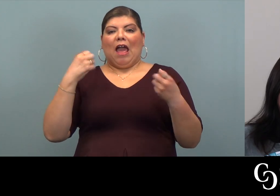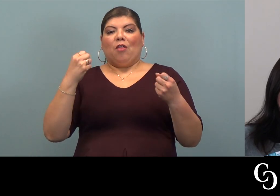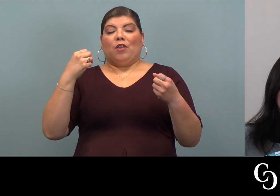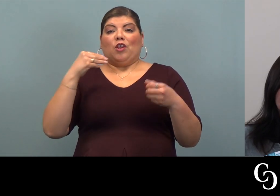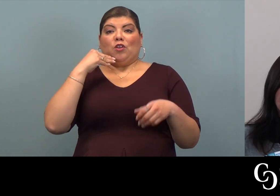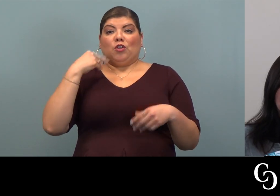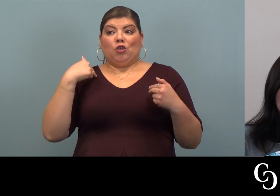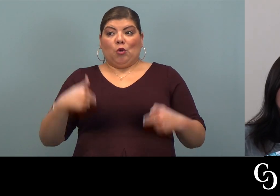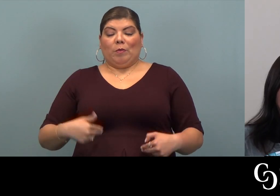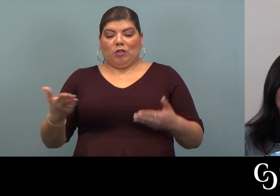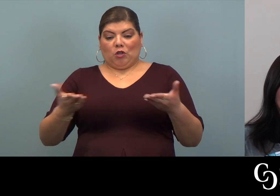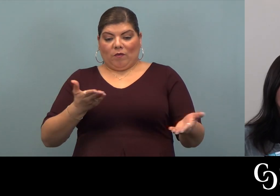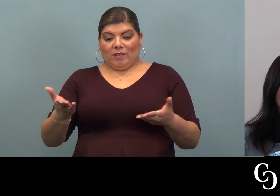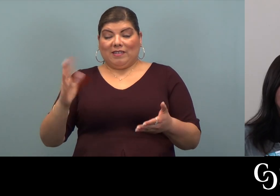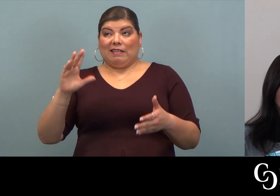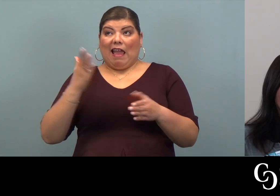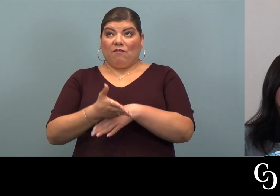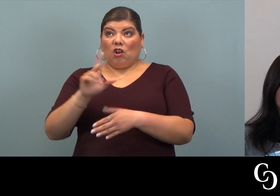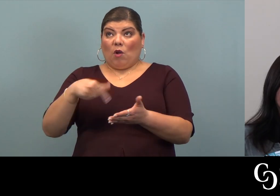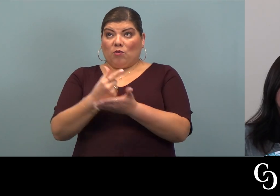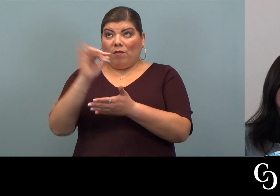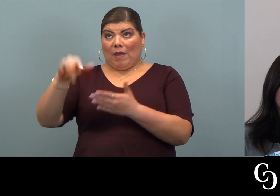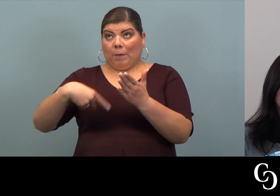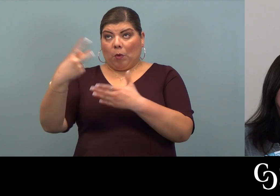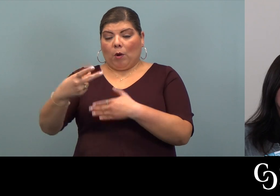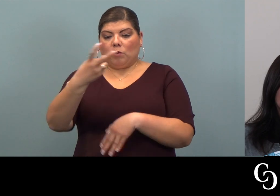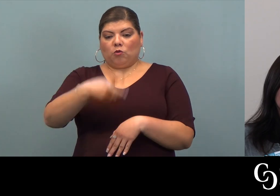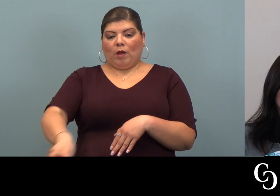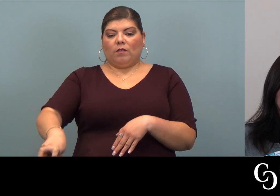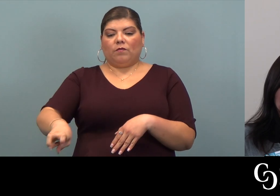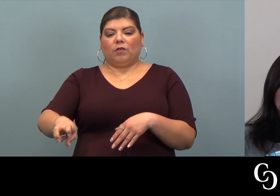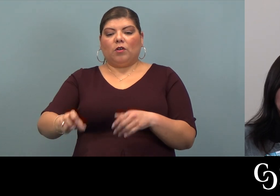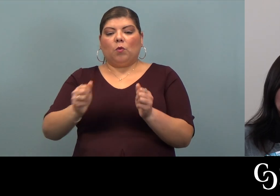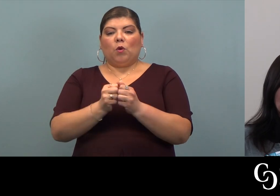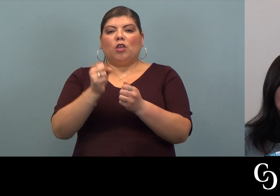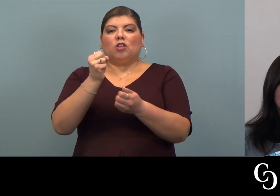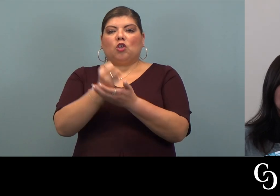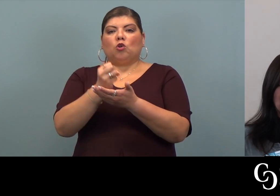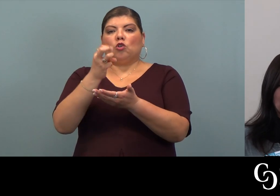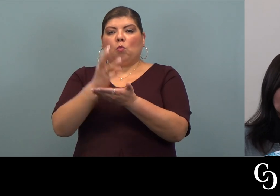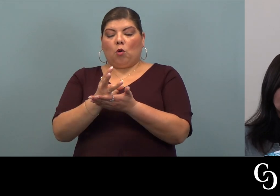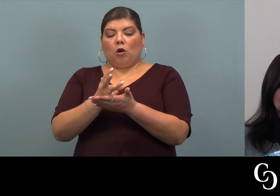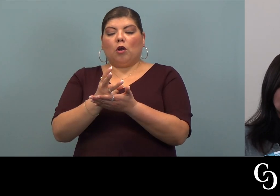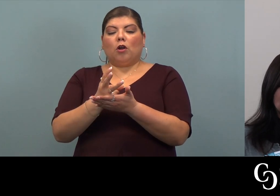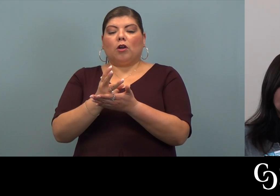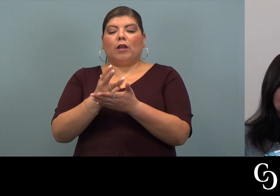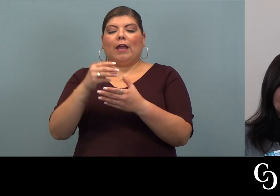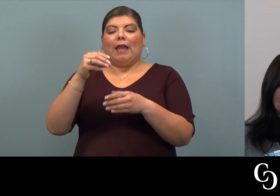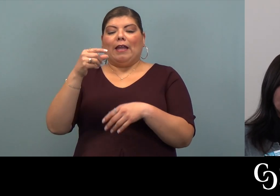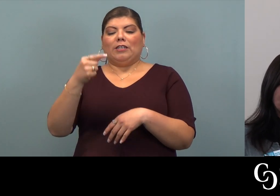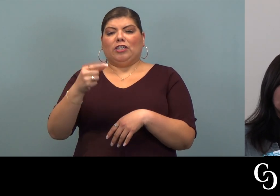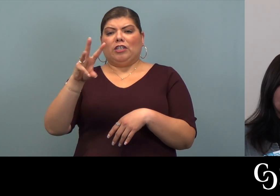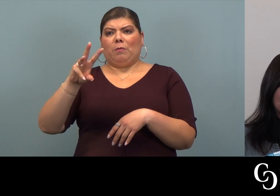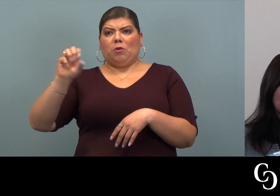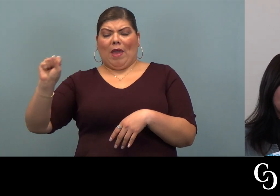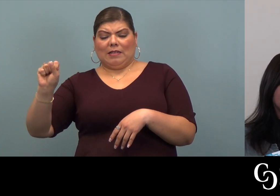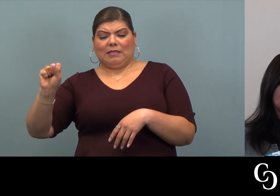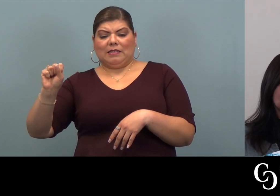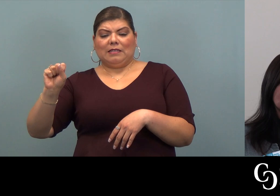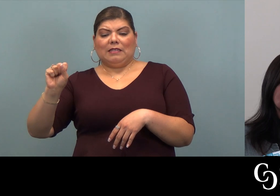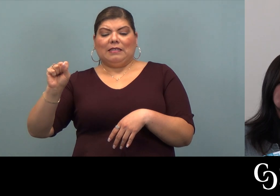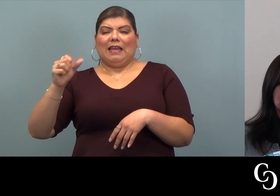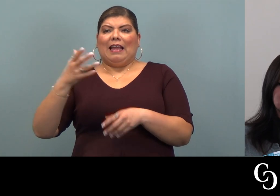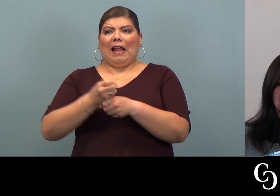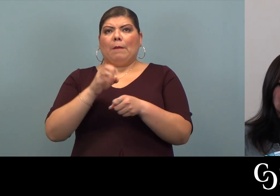After I graduated from that program, transferred into the social work program at UWS, where I got my